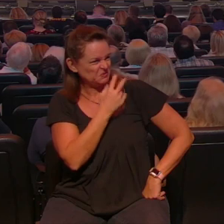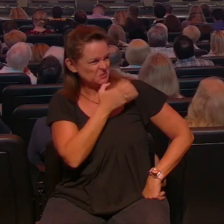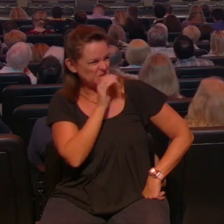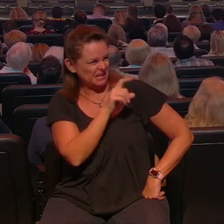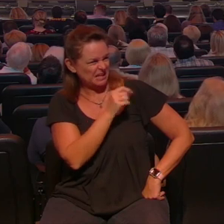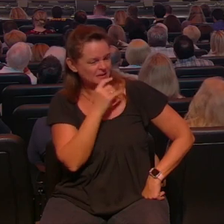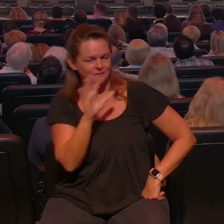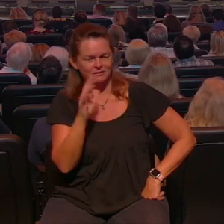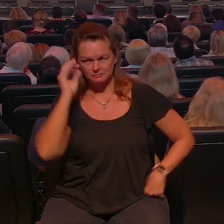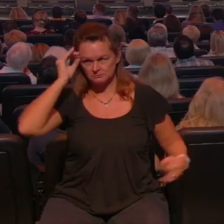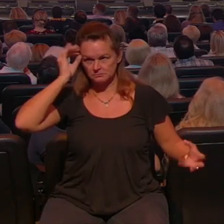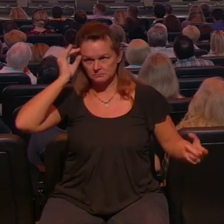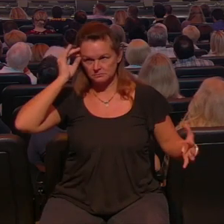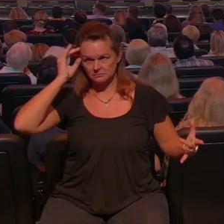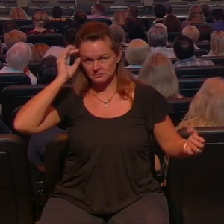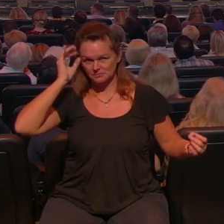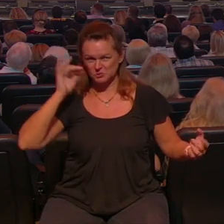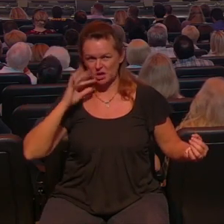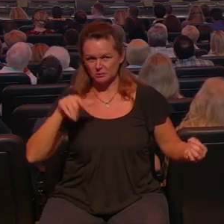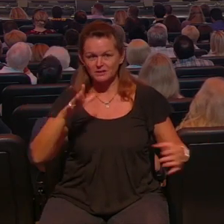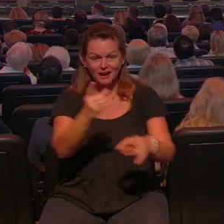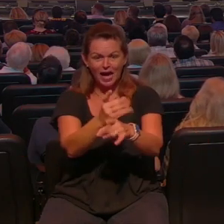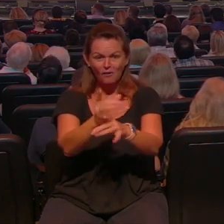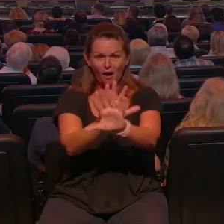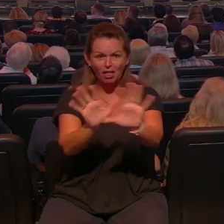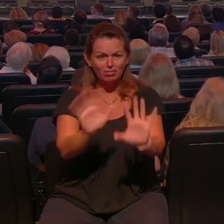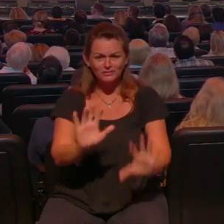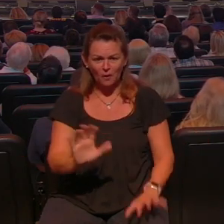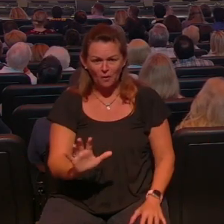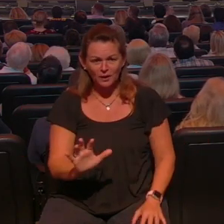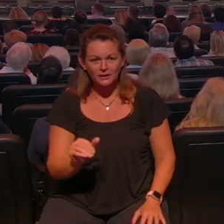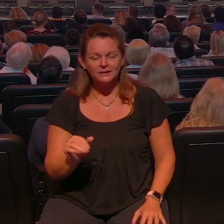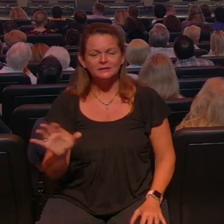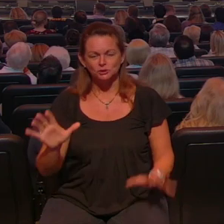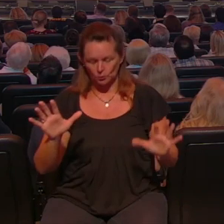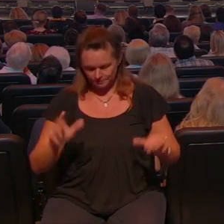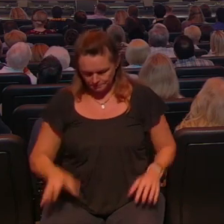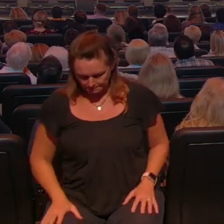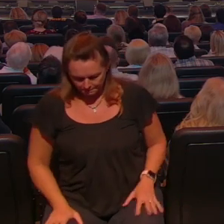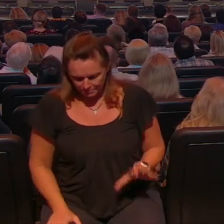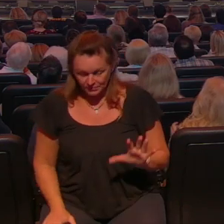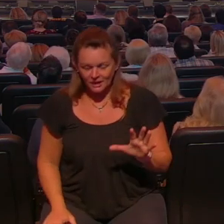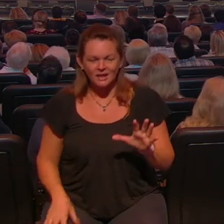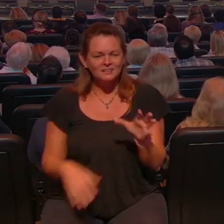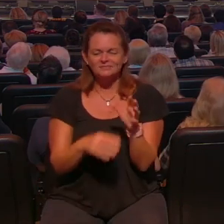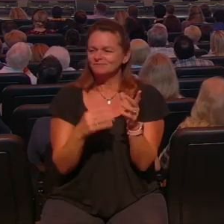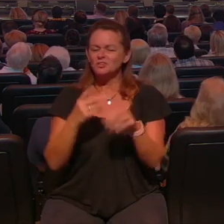is because I know your mind's starting to go it's not an alcoholic beverage all right it's uh uh but every about twice a year I like to